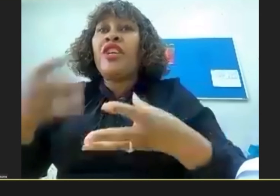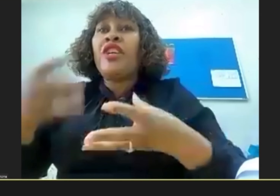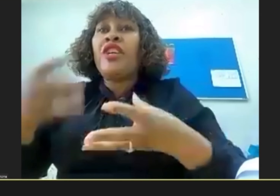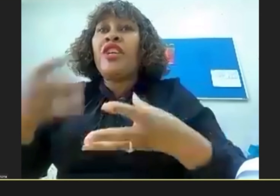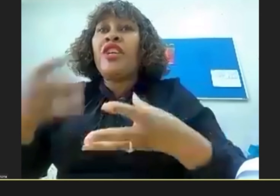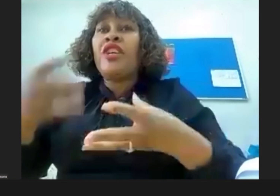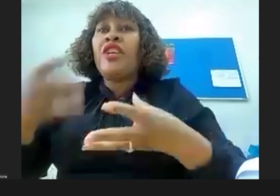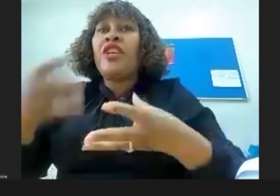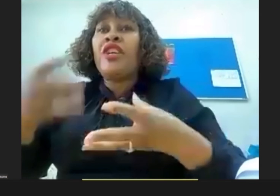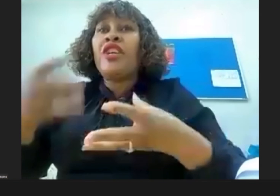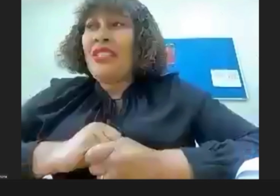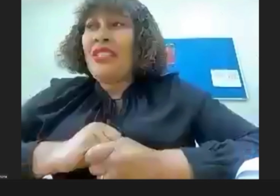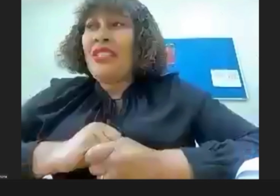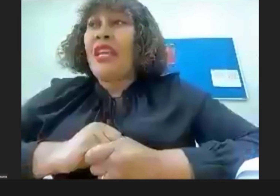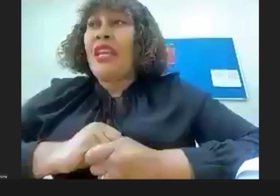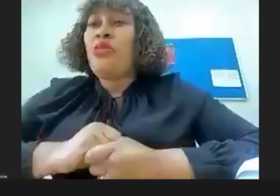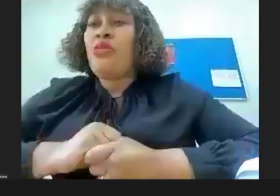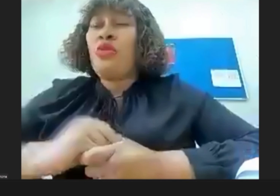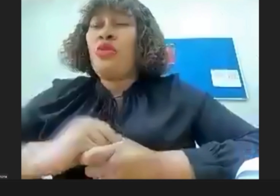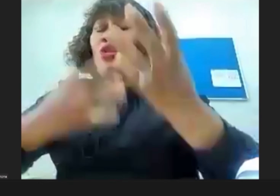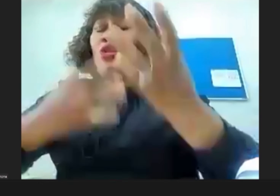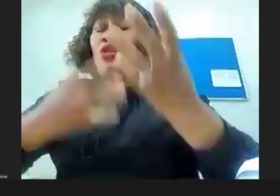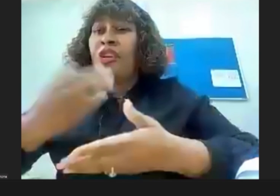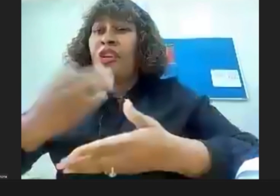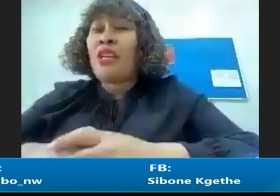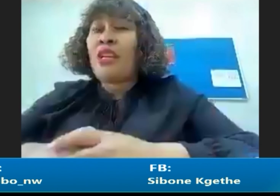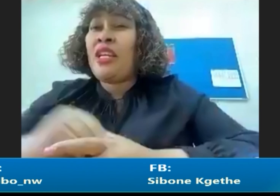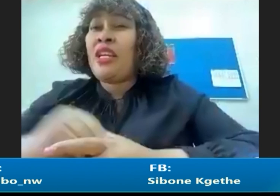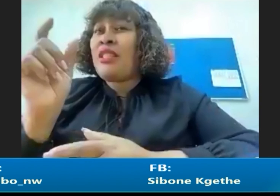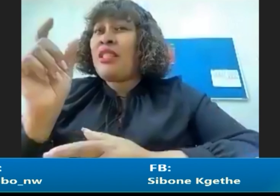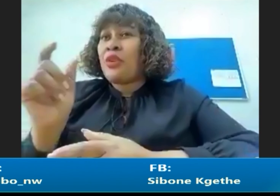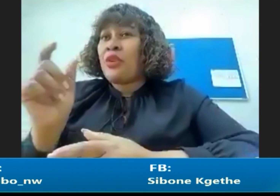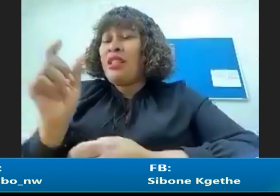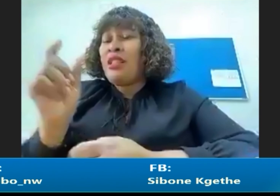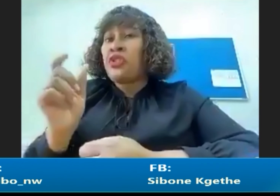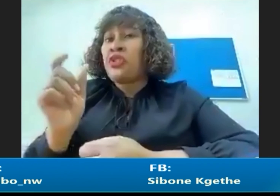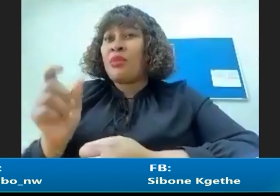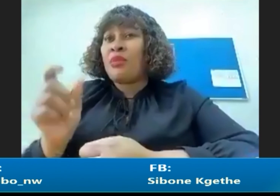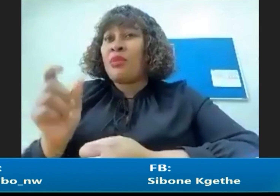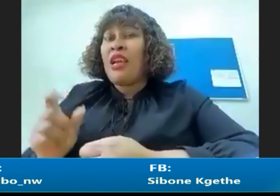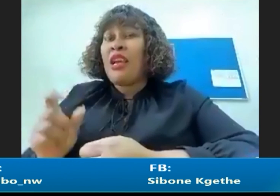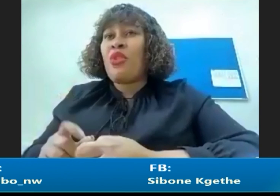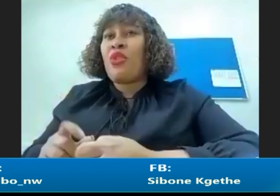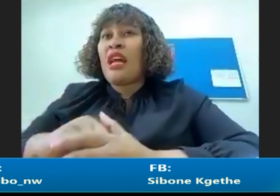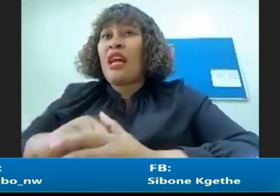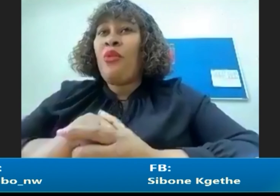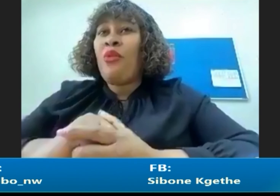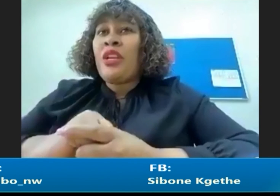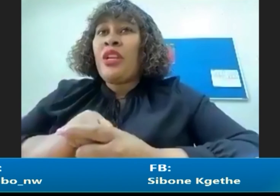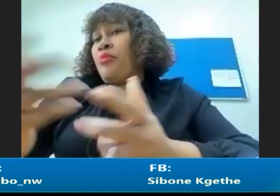words Yeah And then you get to You get to learn You get to learn You all these words All these terms Because now If maybe